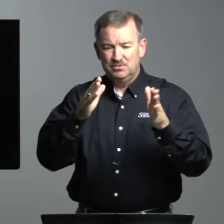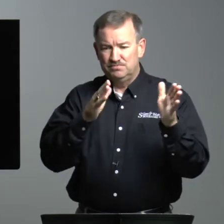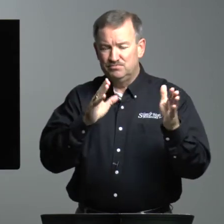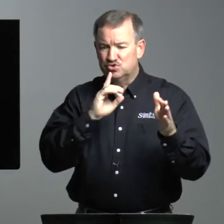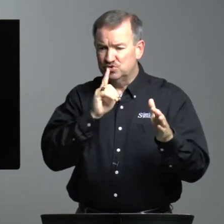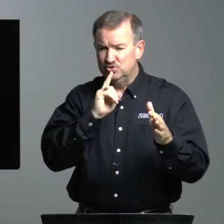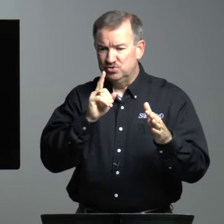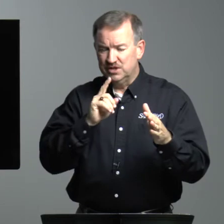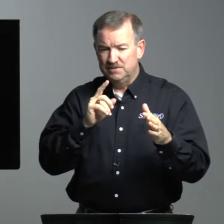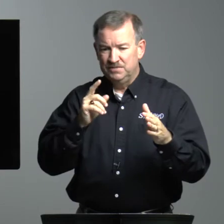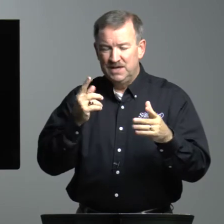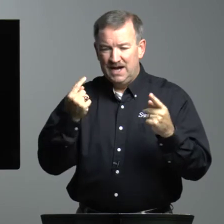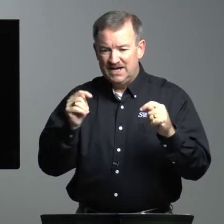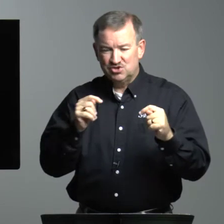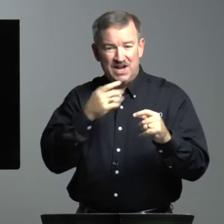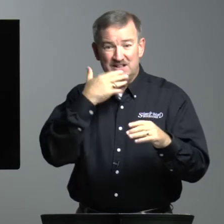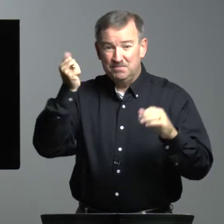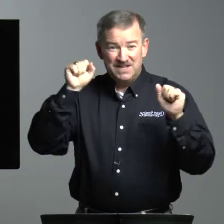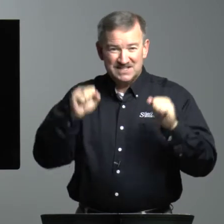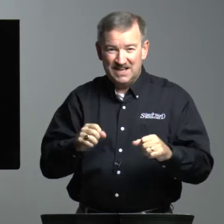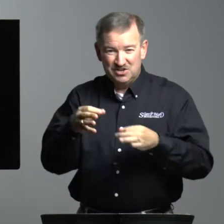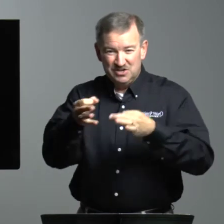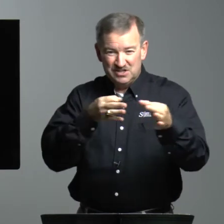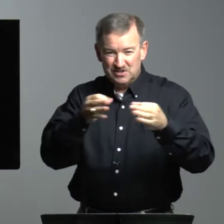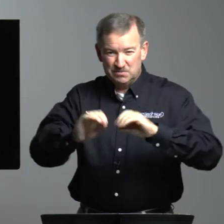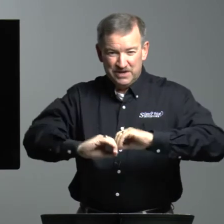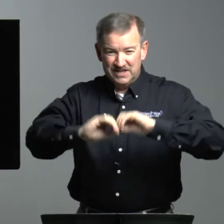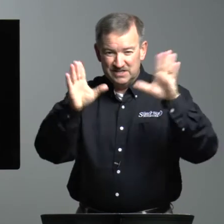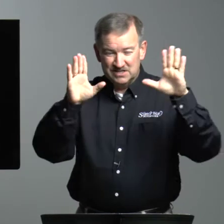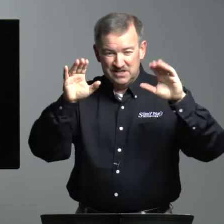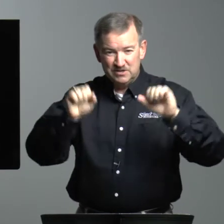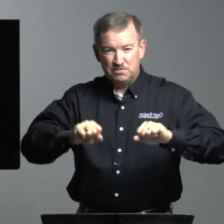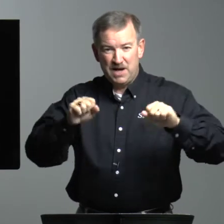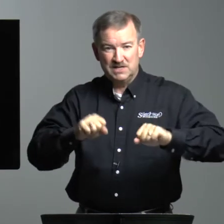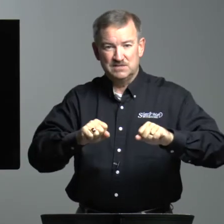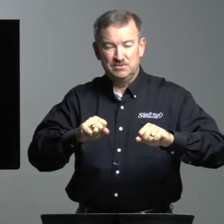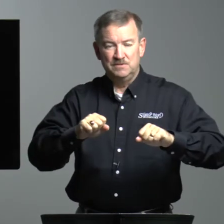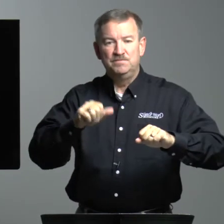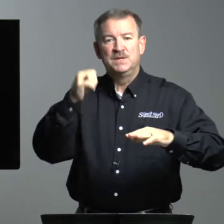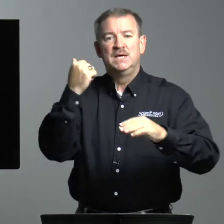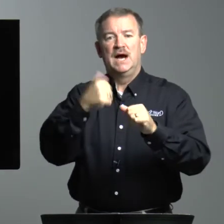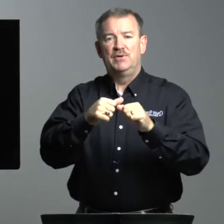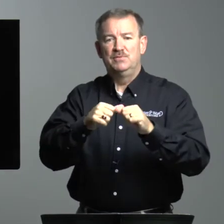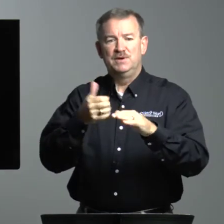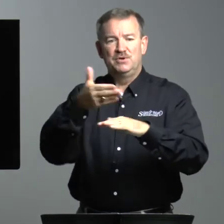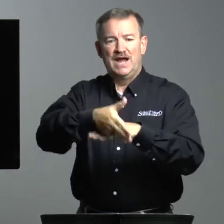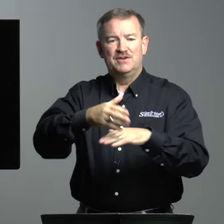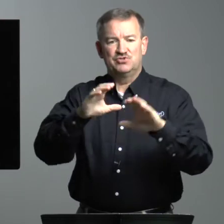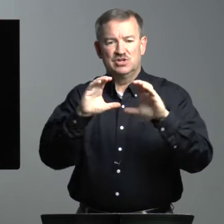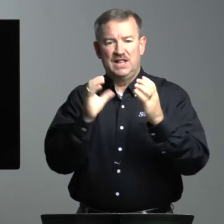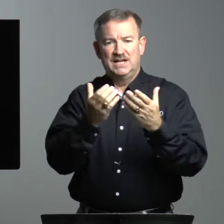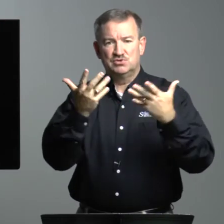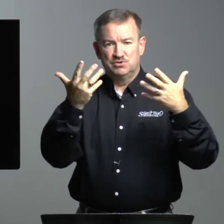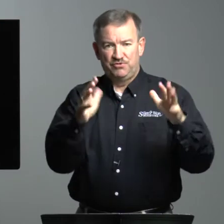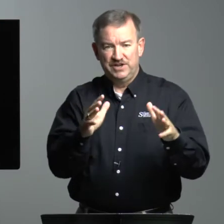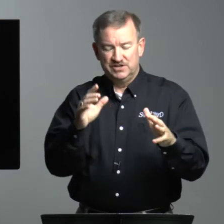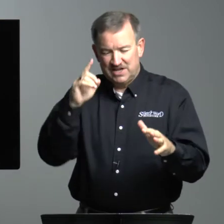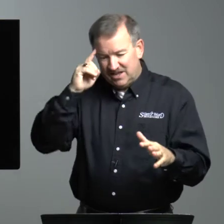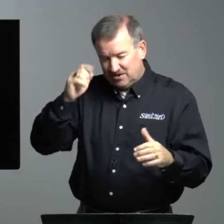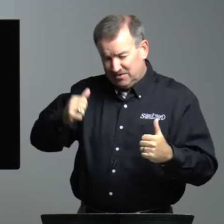truth and I tried the best I could to explain it as clear as possible. I remember after class was finished, I thought